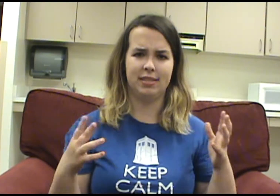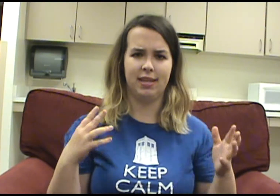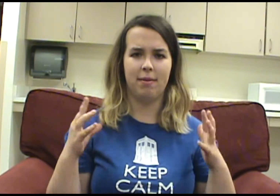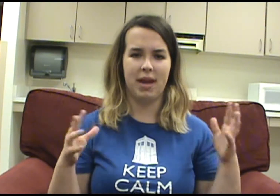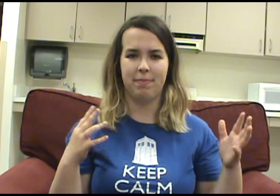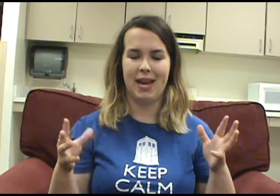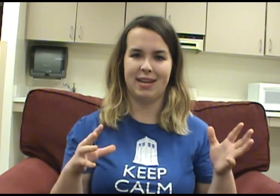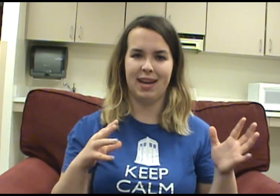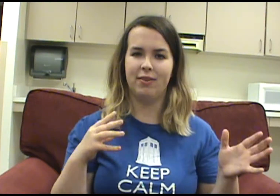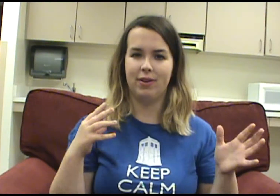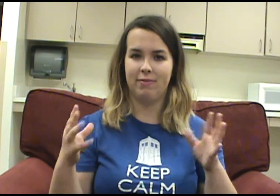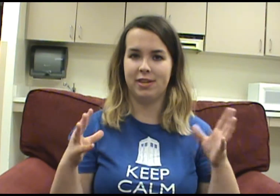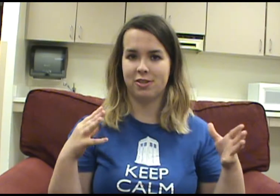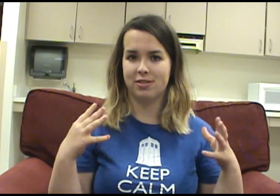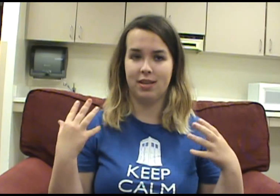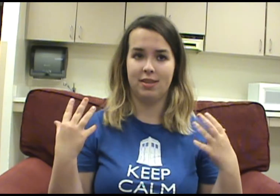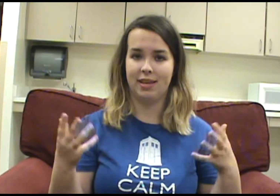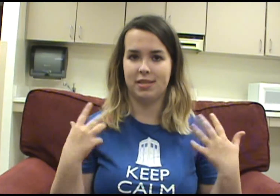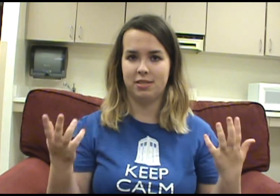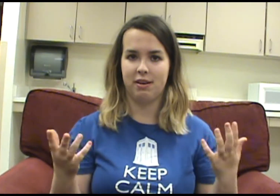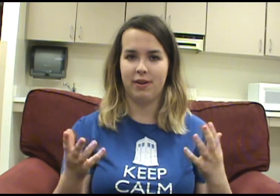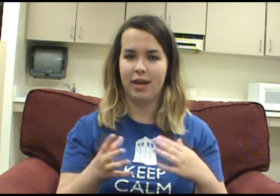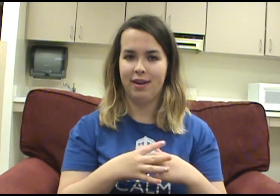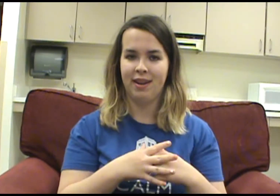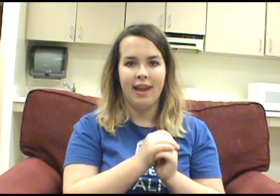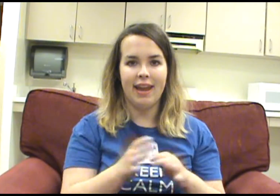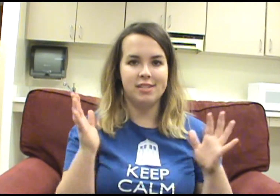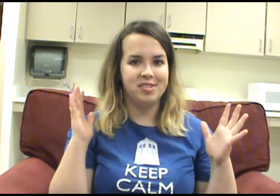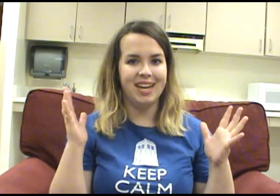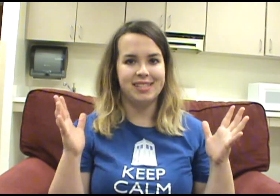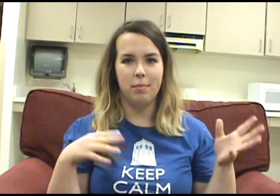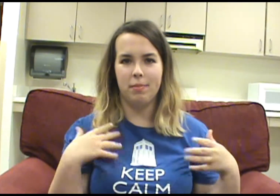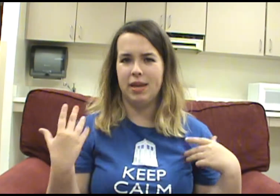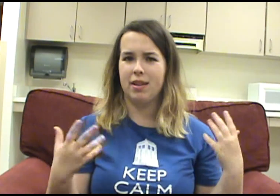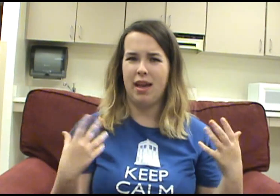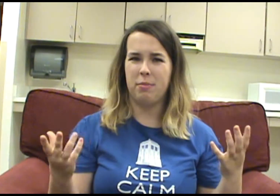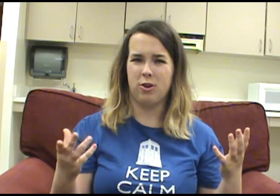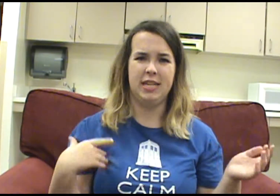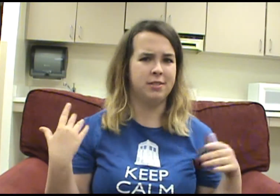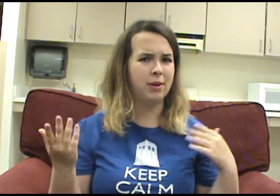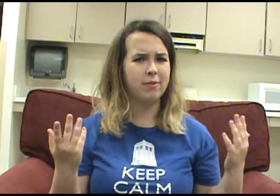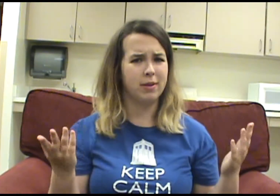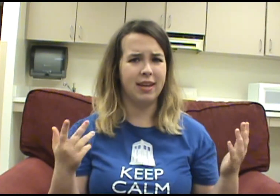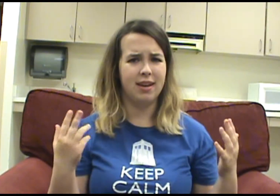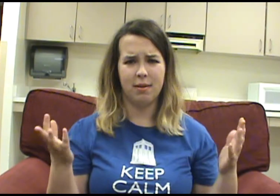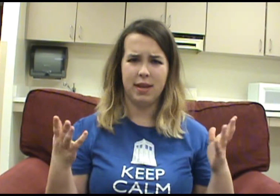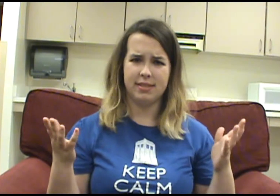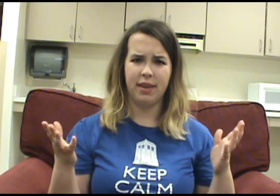-y and mathematic kind of adventures and things that she had to find. And Jake seemed to be a lot more history related, I'm guessing.